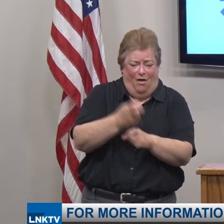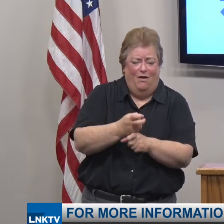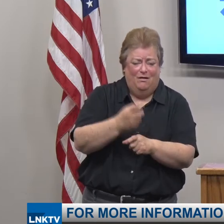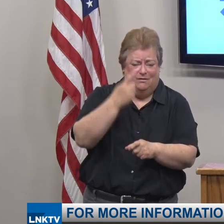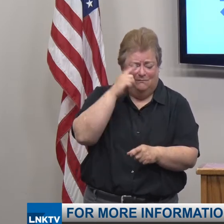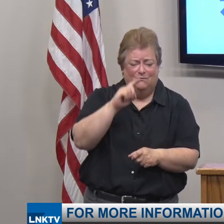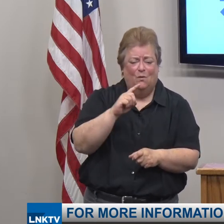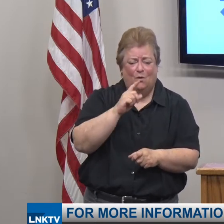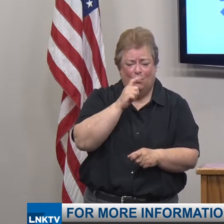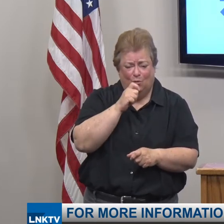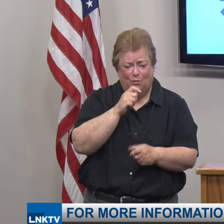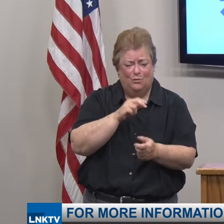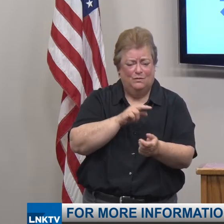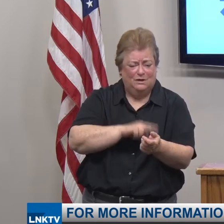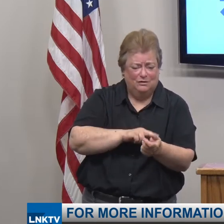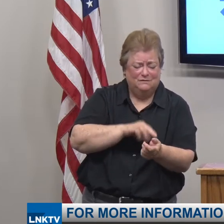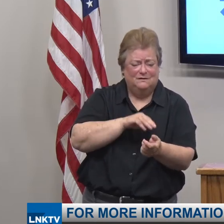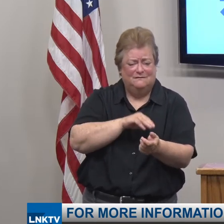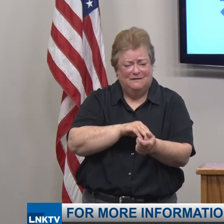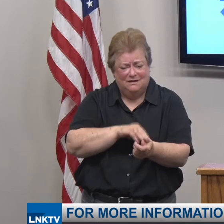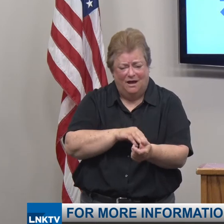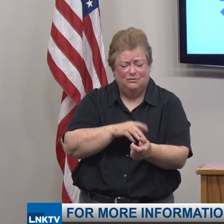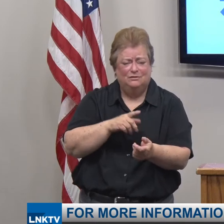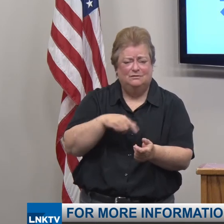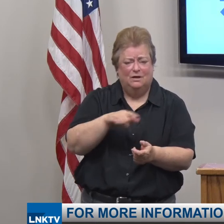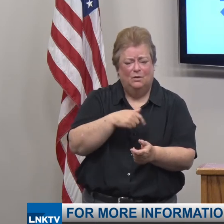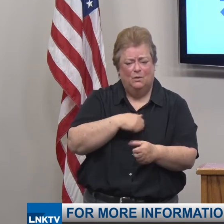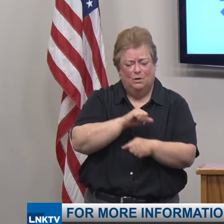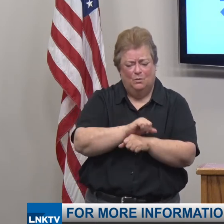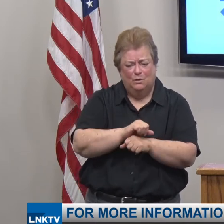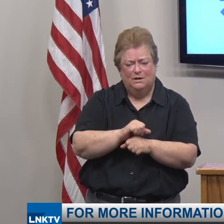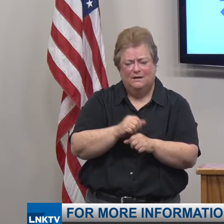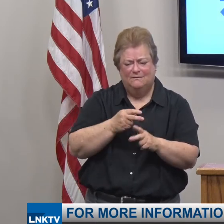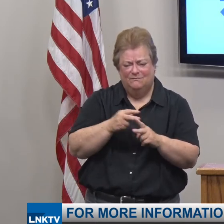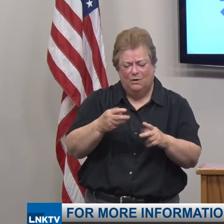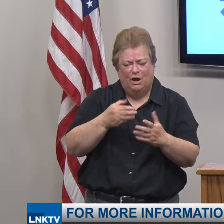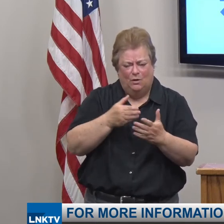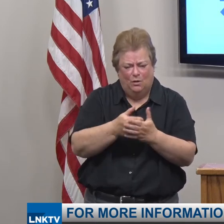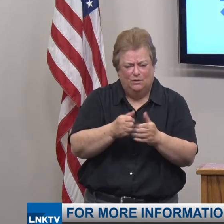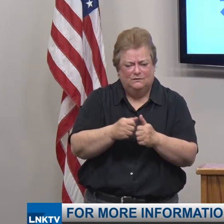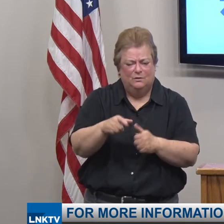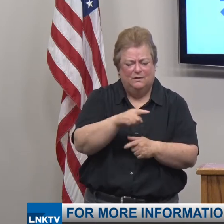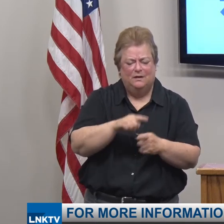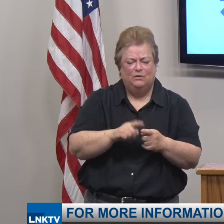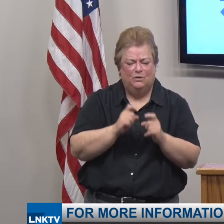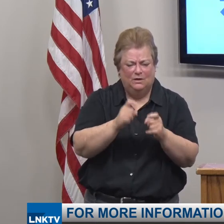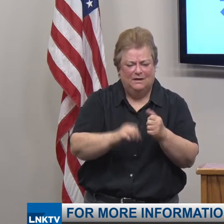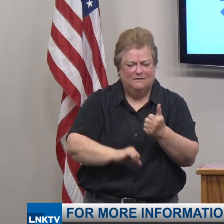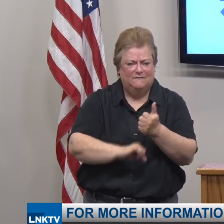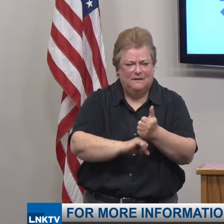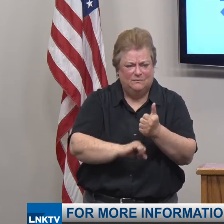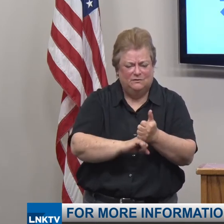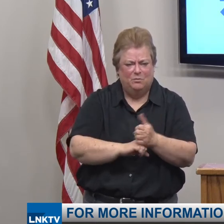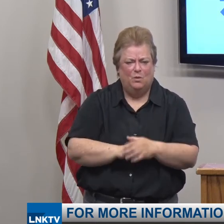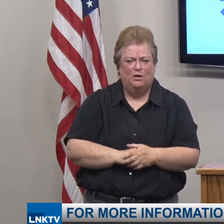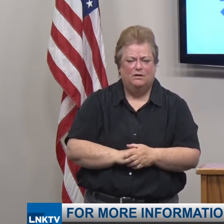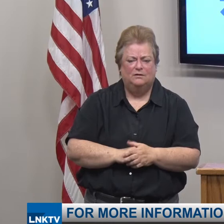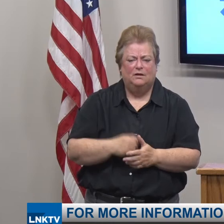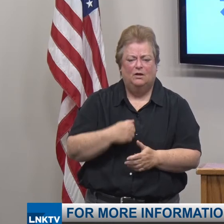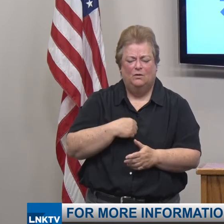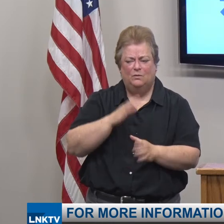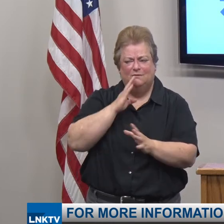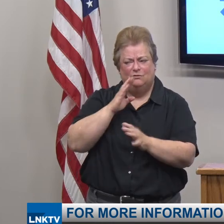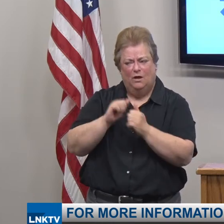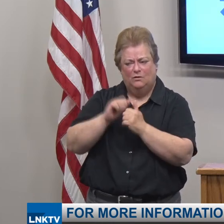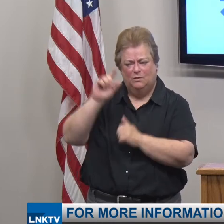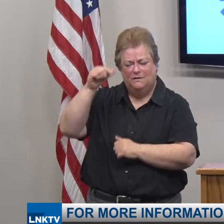And we're very concerned and we're working very closely with them here in Lincoln and providing support. And we've spoken with the governor